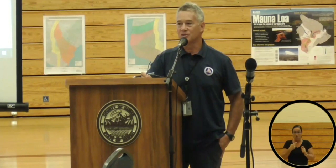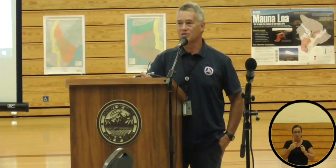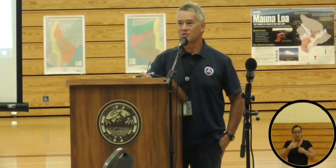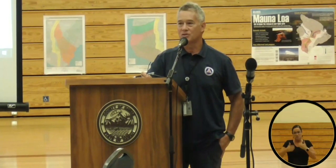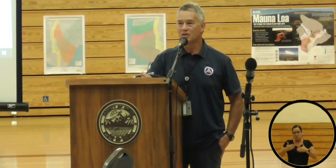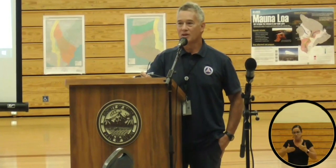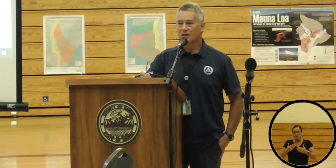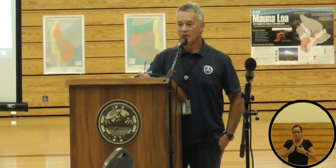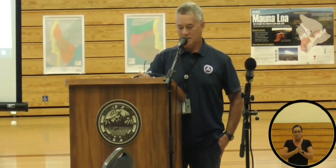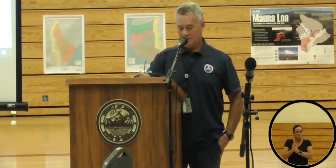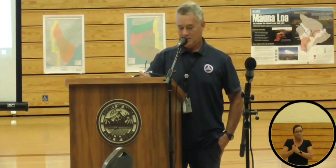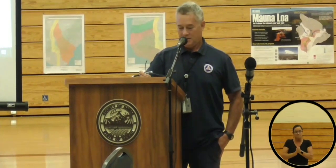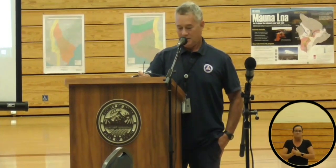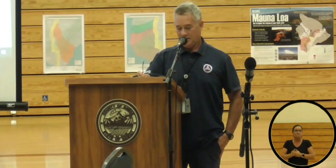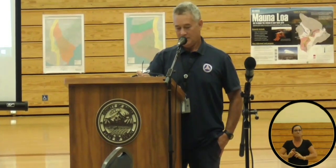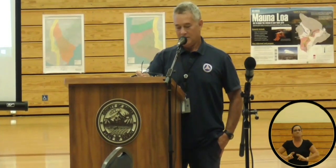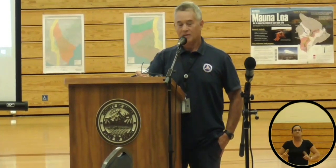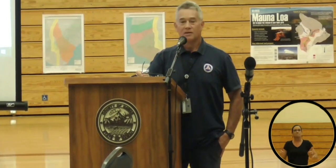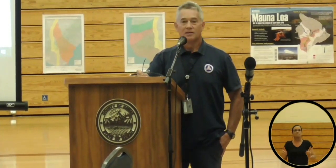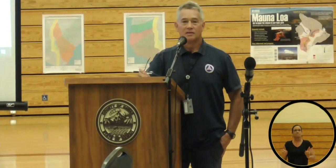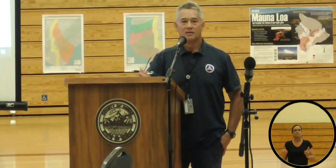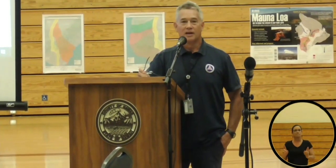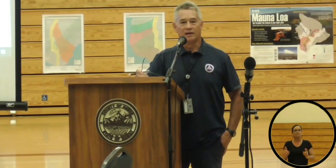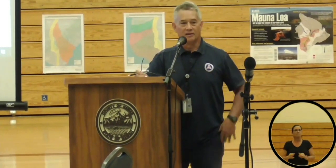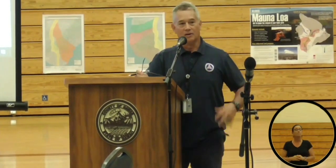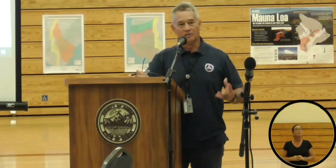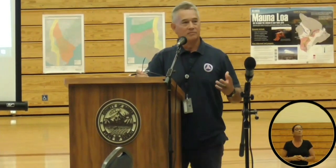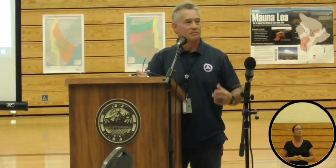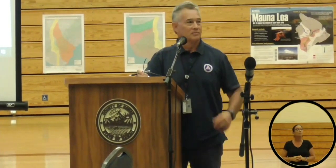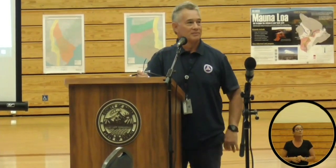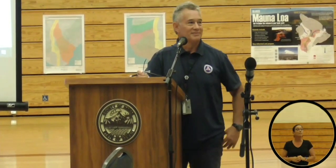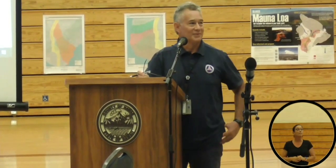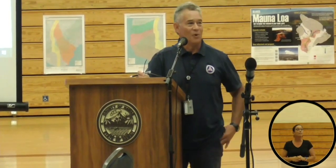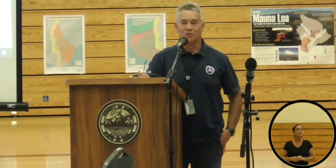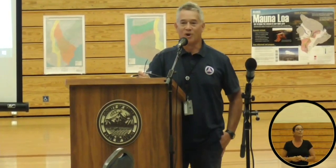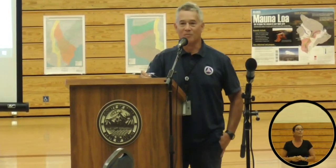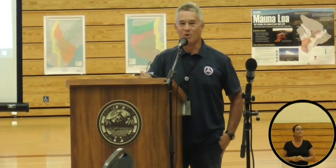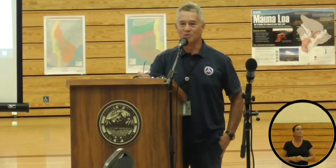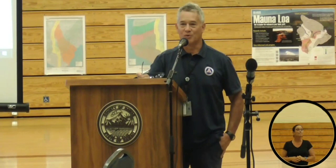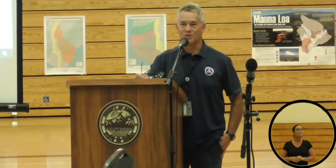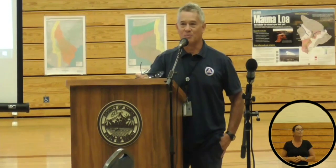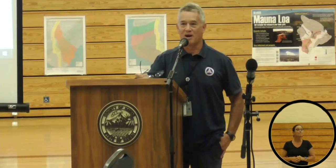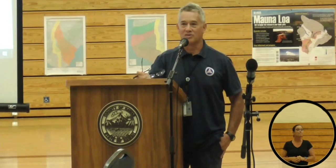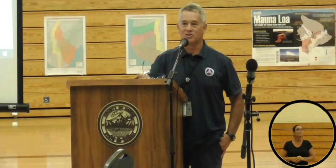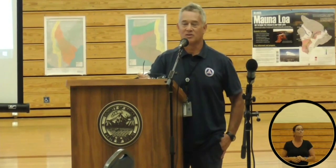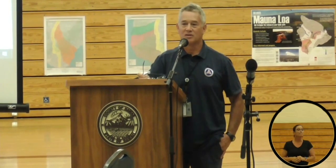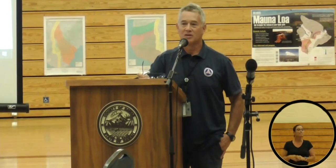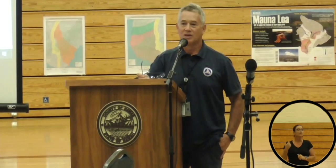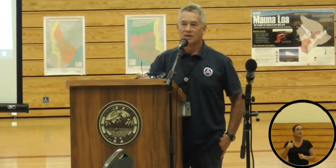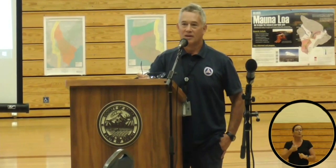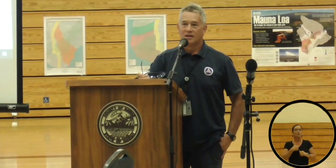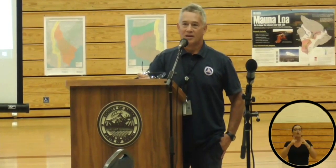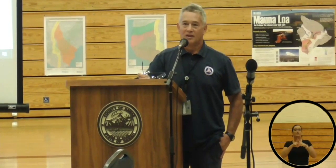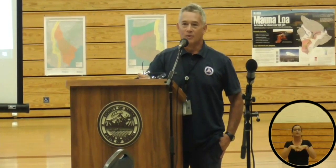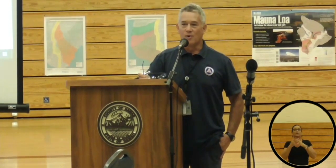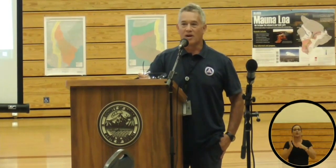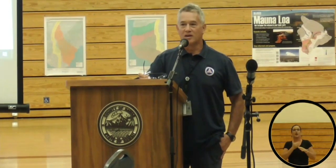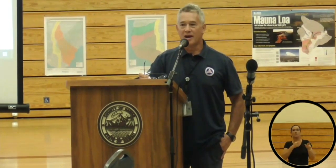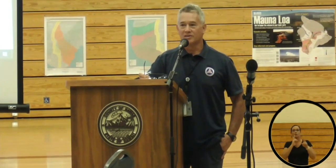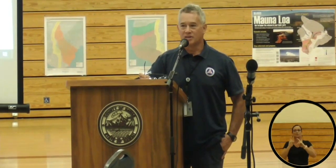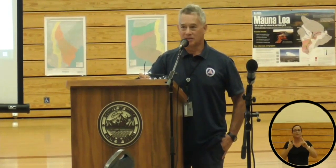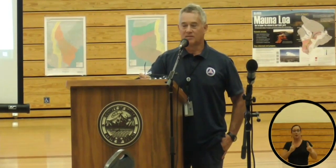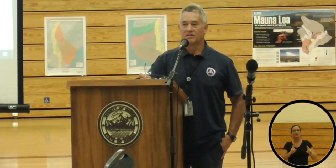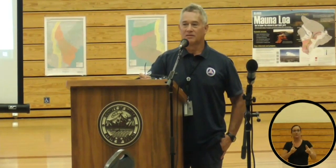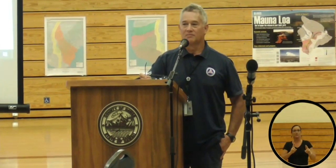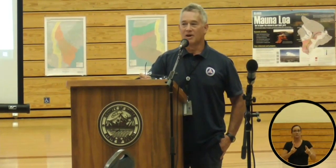operations, and, you know, go into our modes for response. We